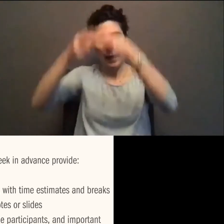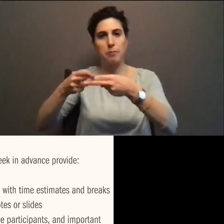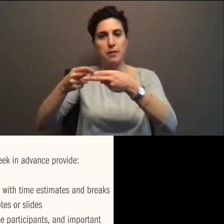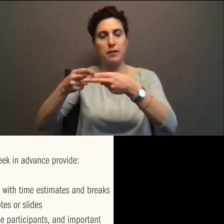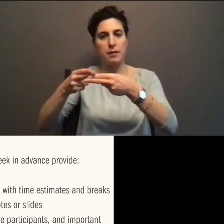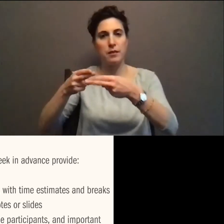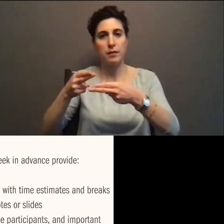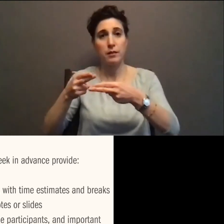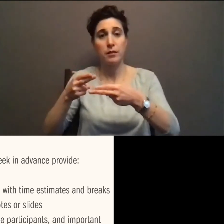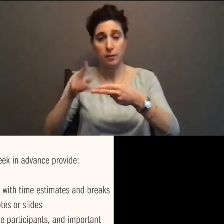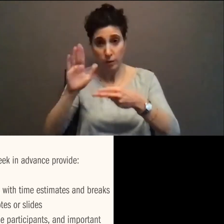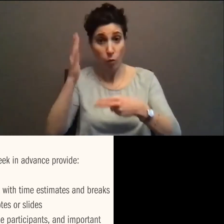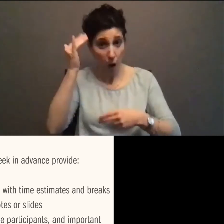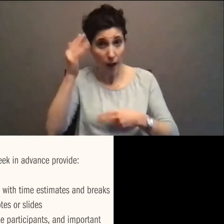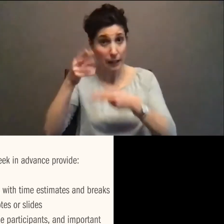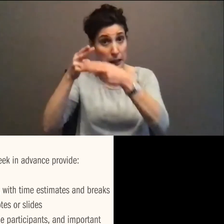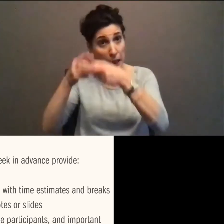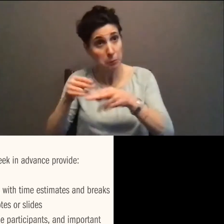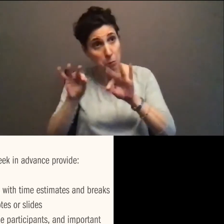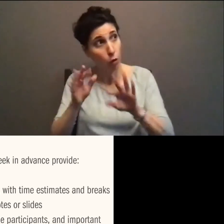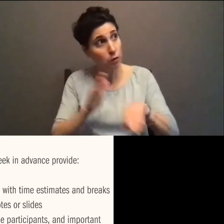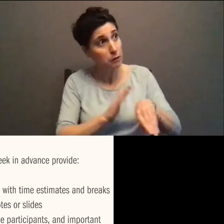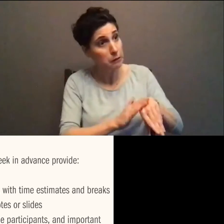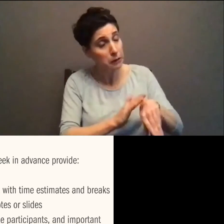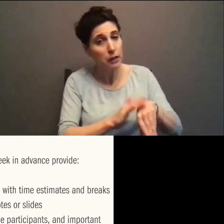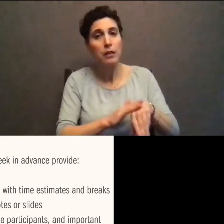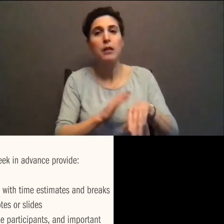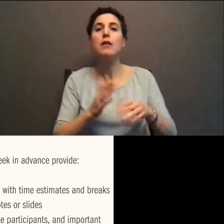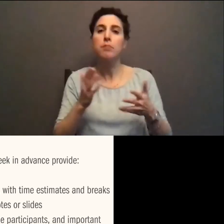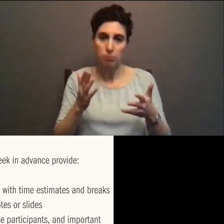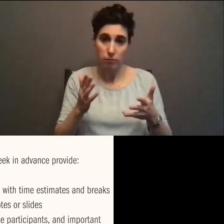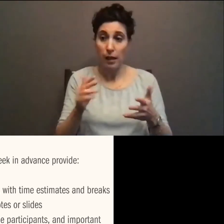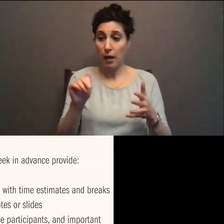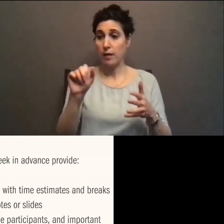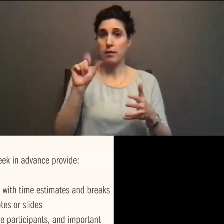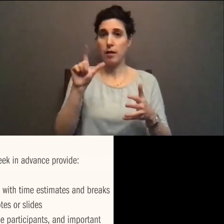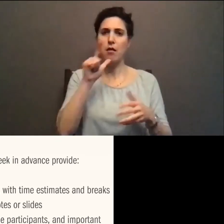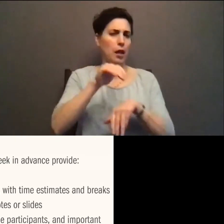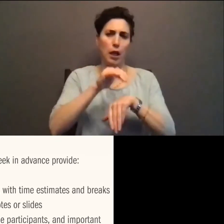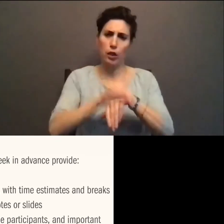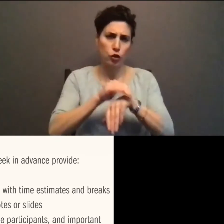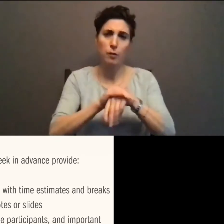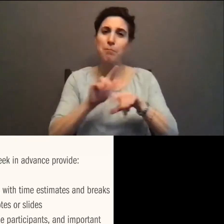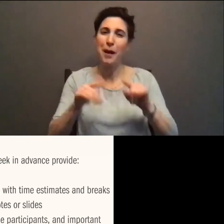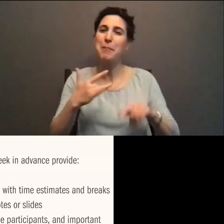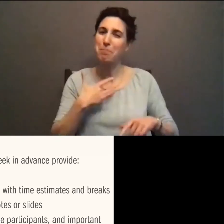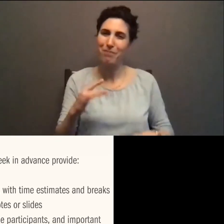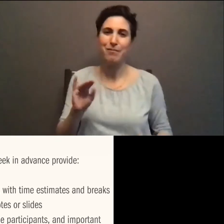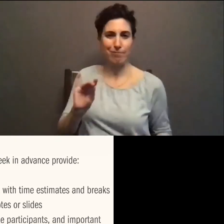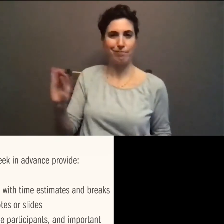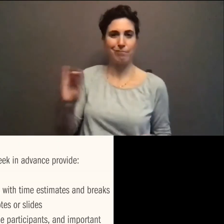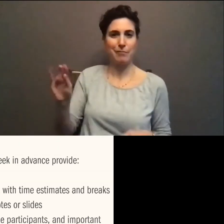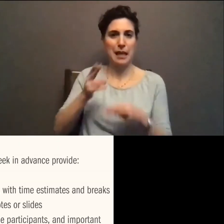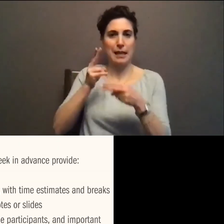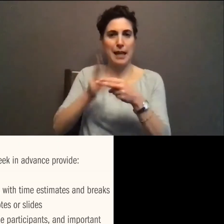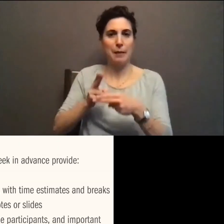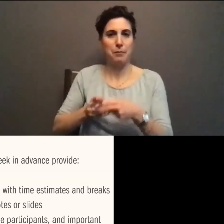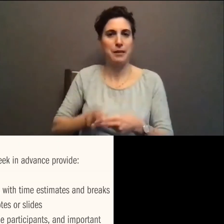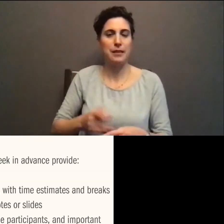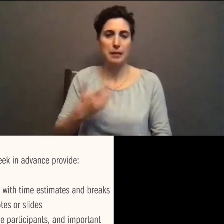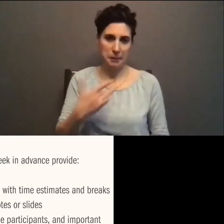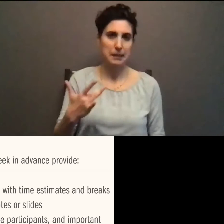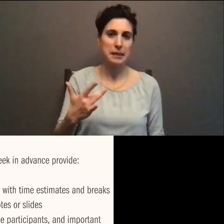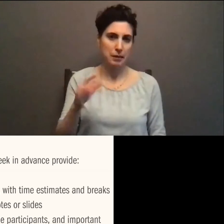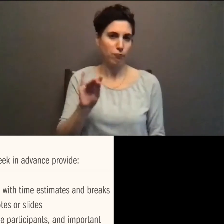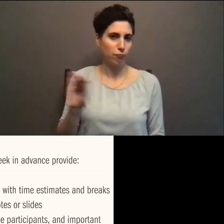is not English, it does use for certain words and for names, fingerspelling to spell them out. So